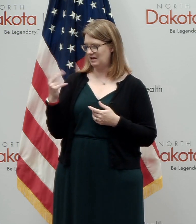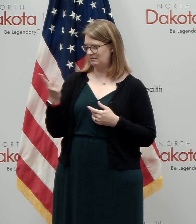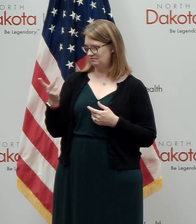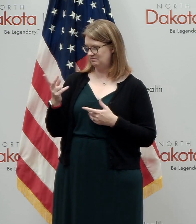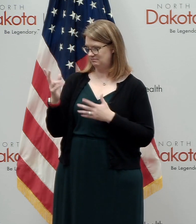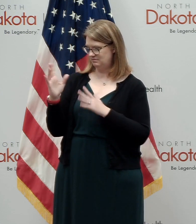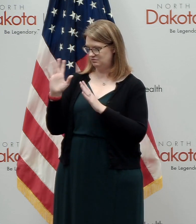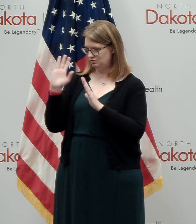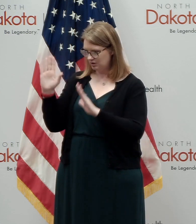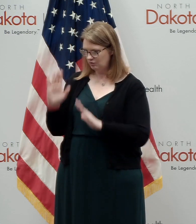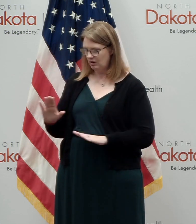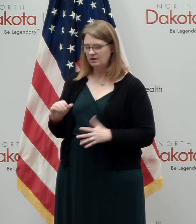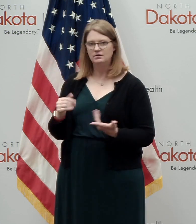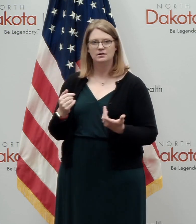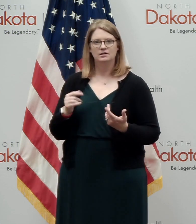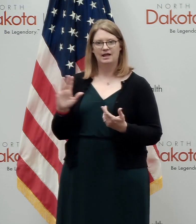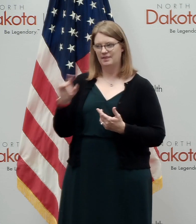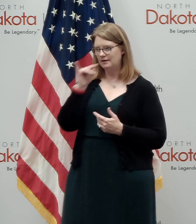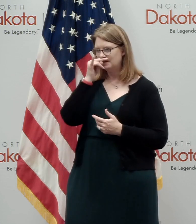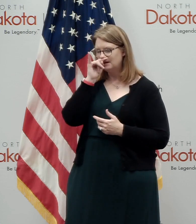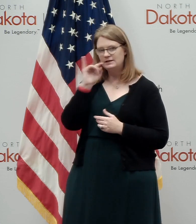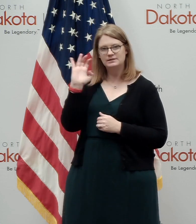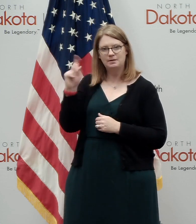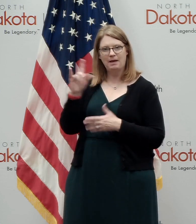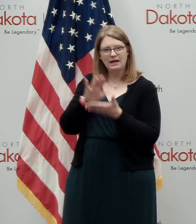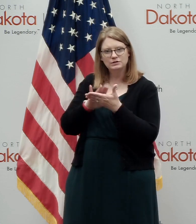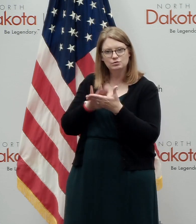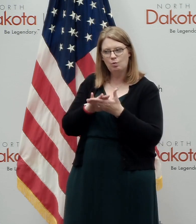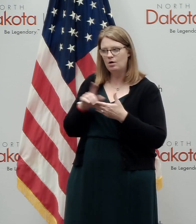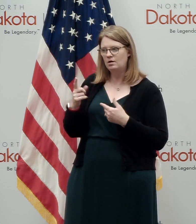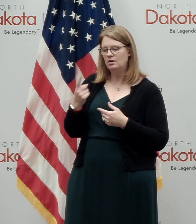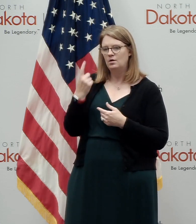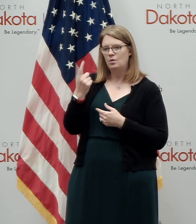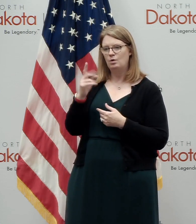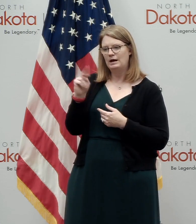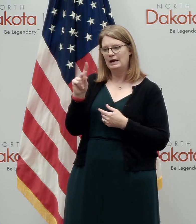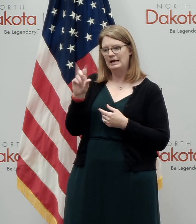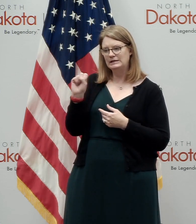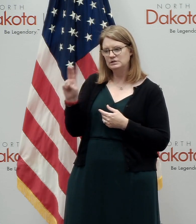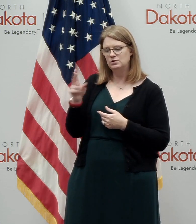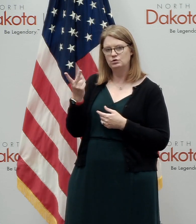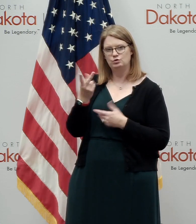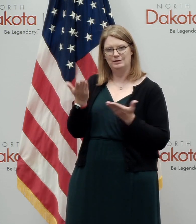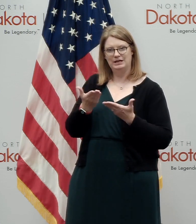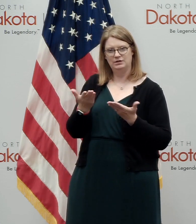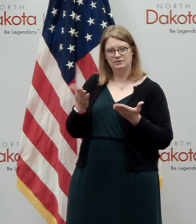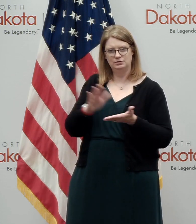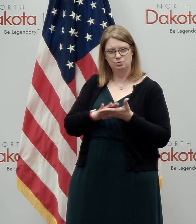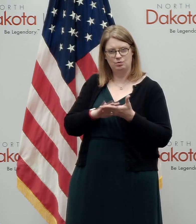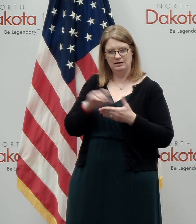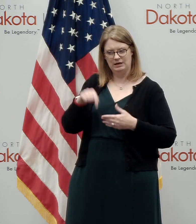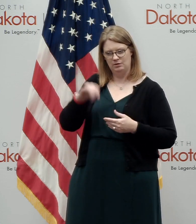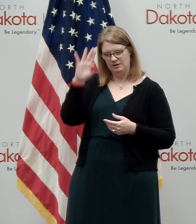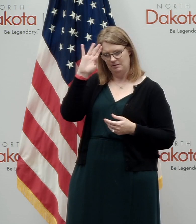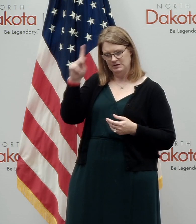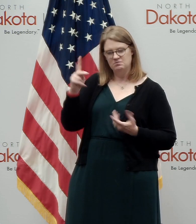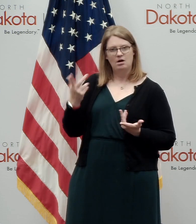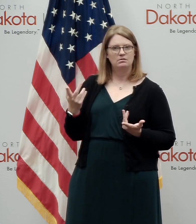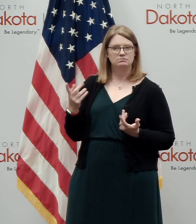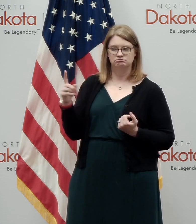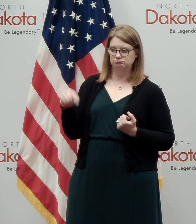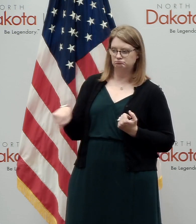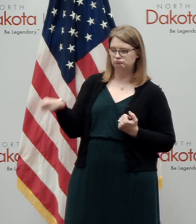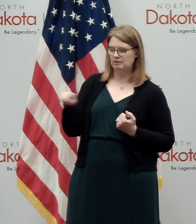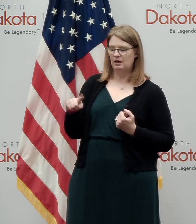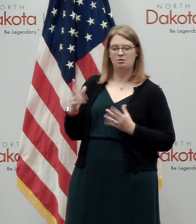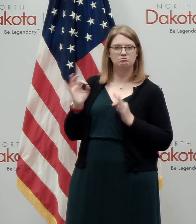Brent's kids, we're talking about his kids today. They're, it's got kids back in school, you know, one, one at NDSU and two here in school in Bismarck. And they're all, uh, you